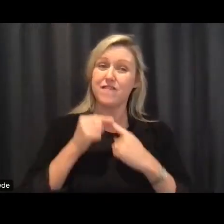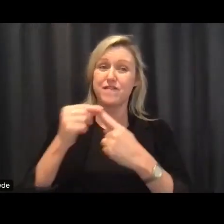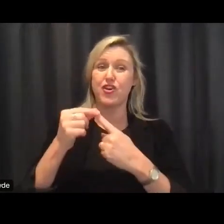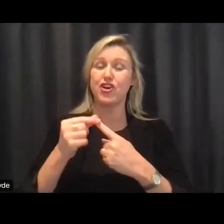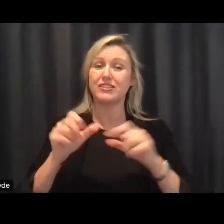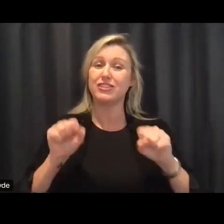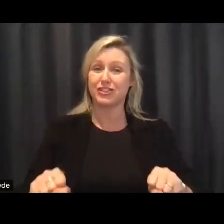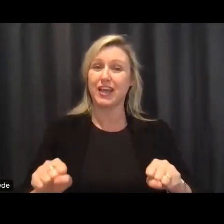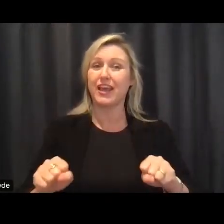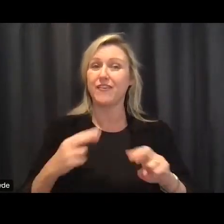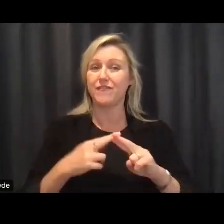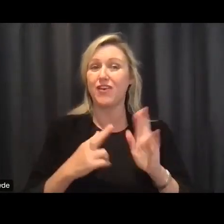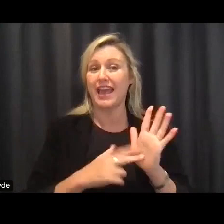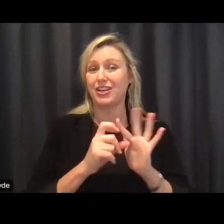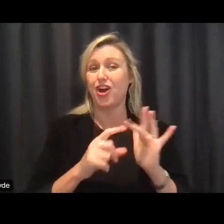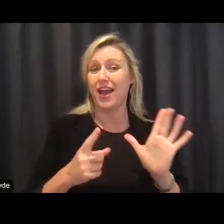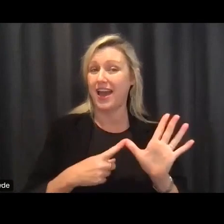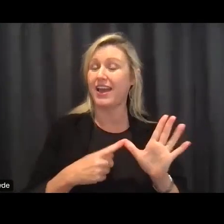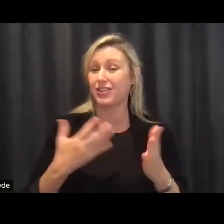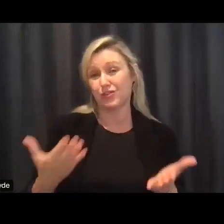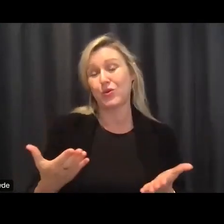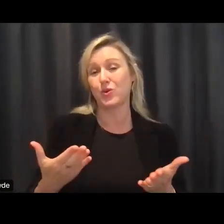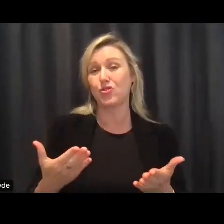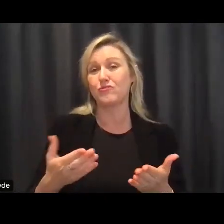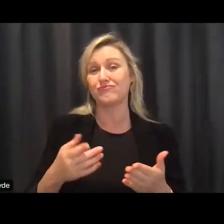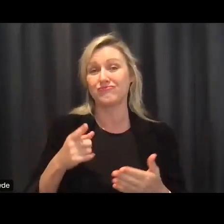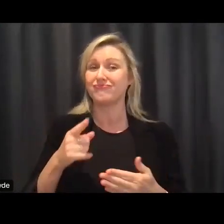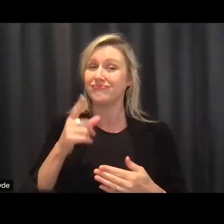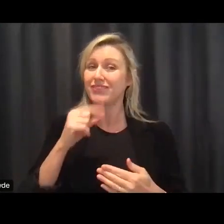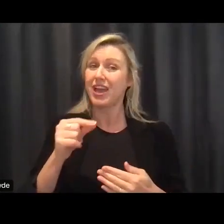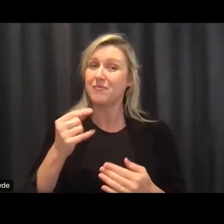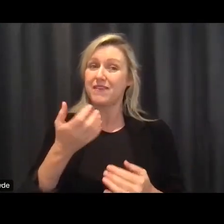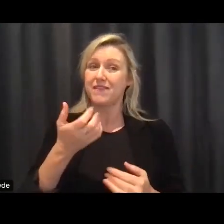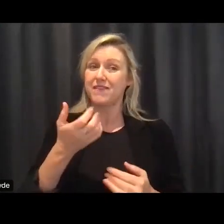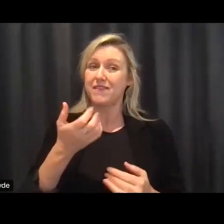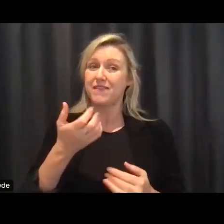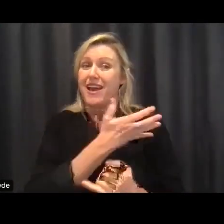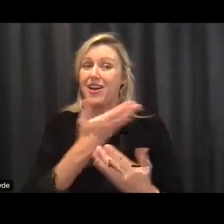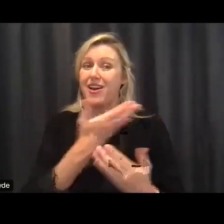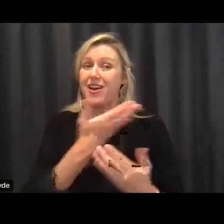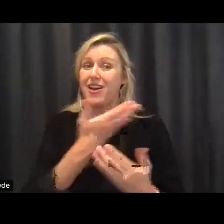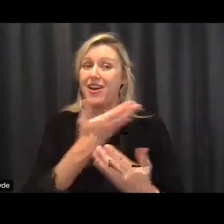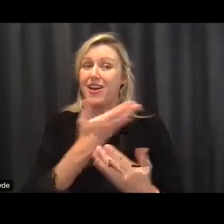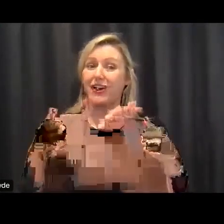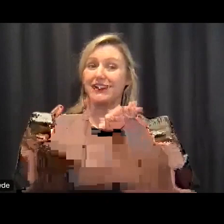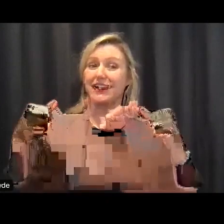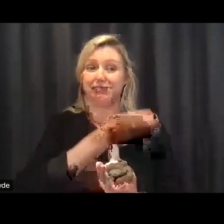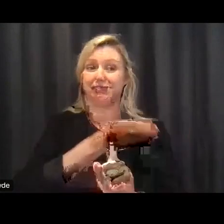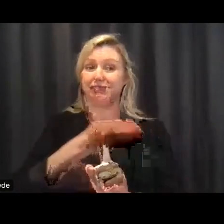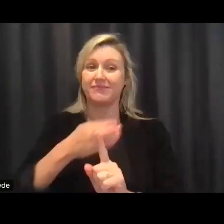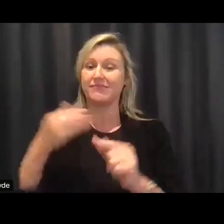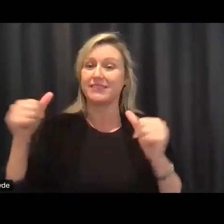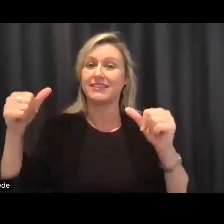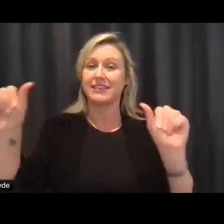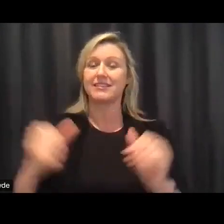you know i think you can take a lot of pride in a lot of the early achievements um but we do know that the scheme